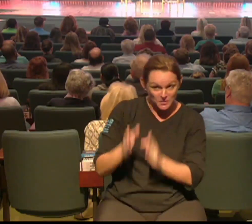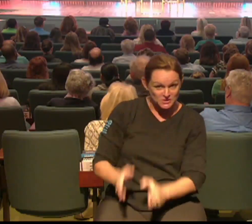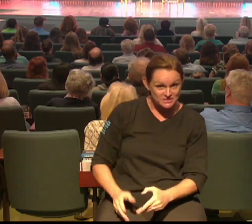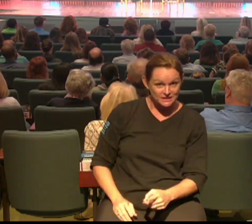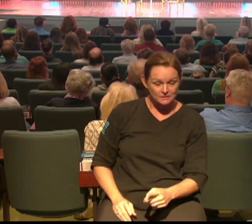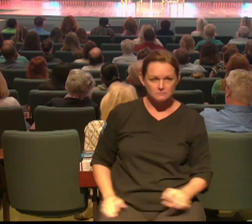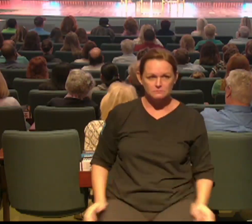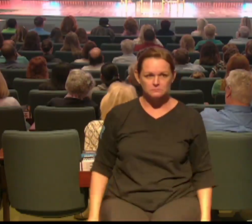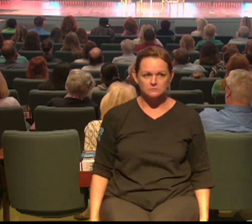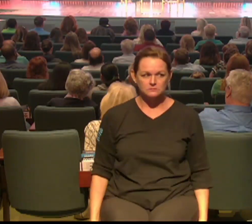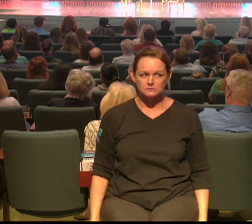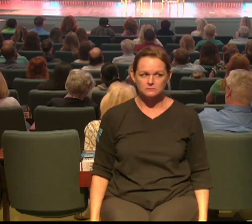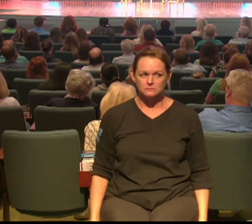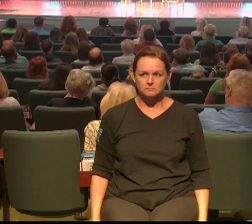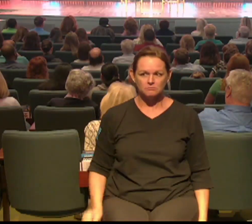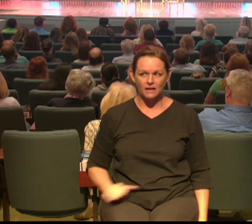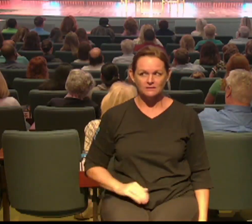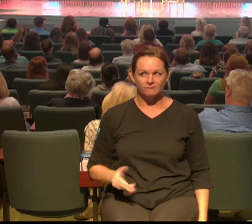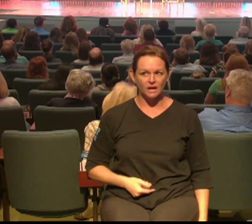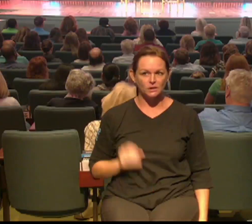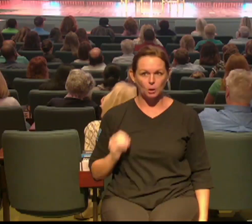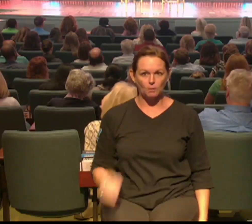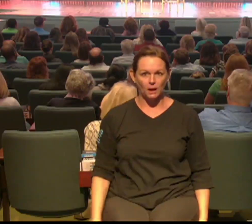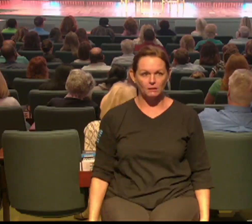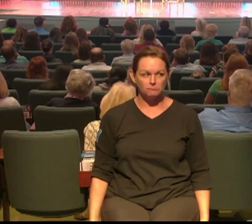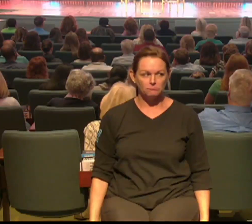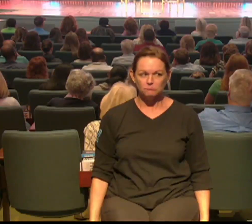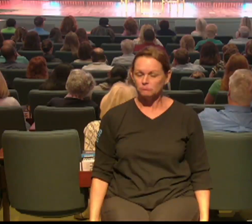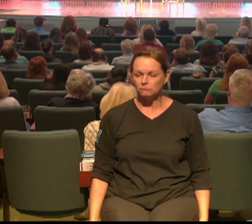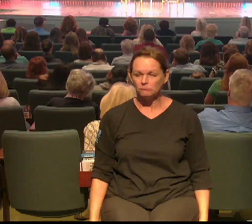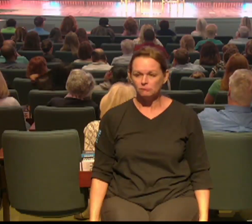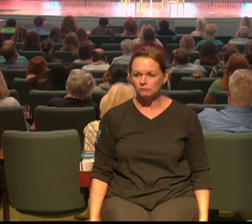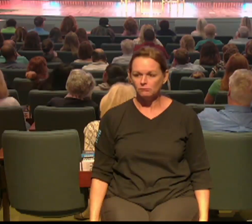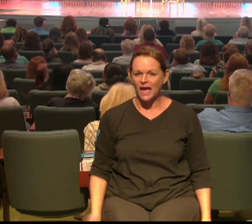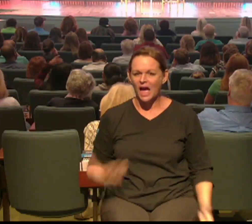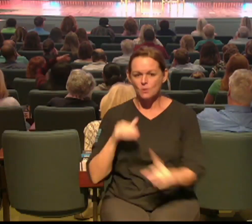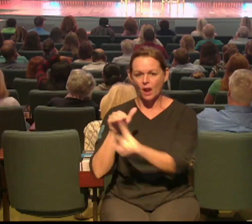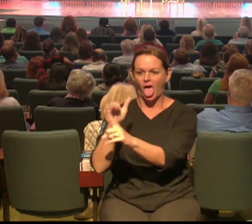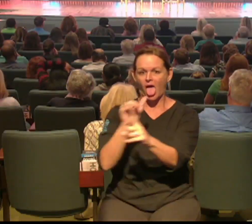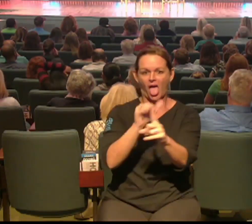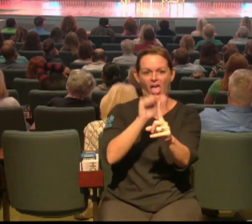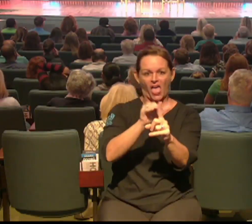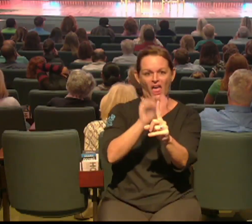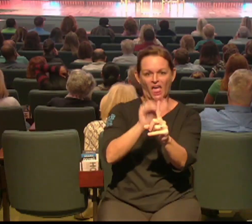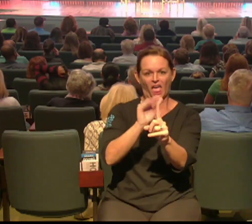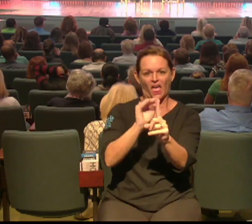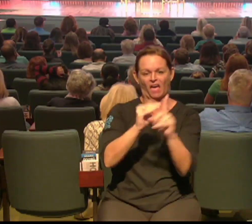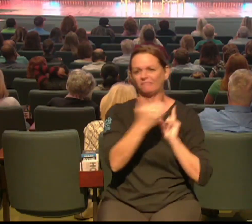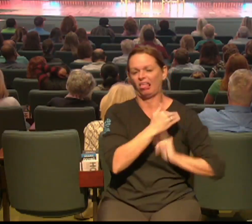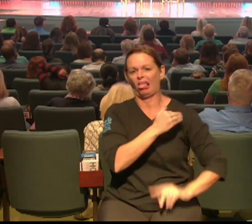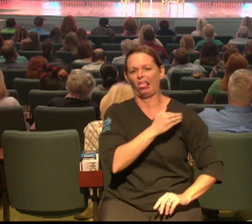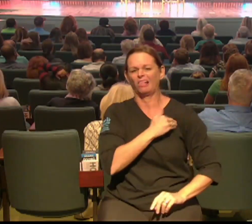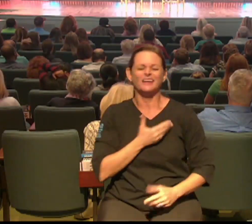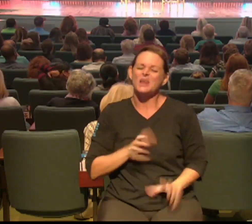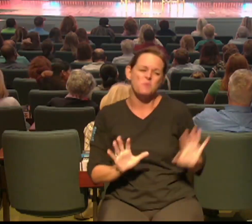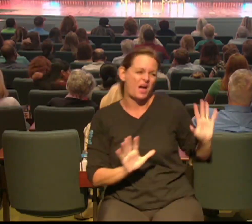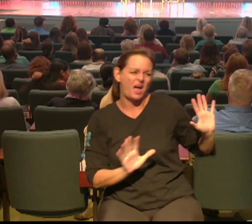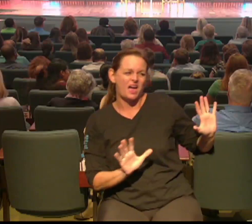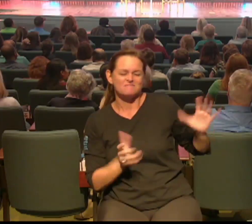drop down because you know we have all sorts of reasons why we don't want to fish. Yeah and don't feel bad about that because you know there are in the Bible there are spiritual gifts